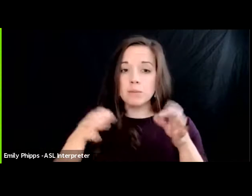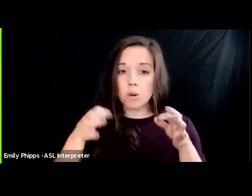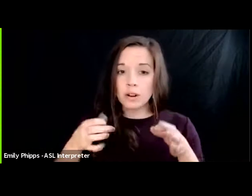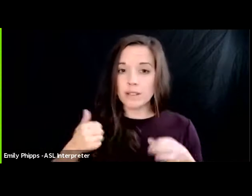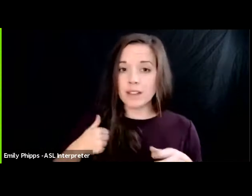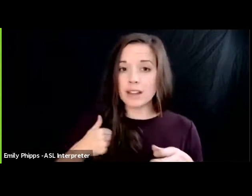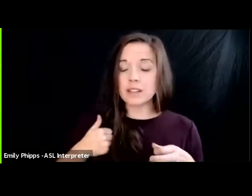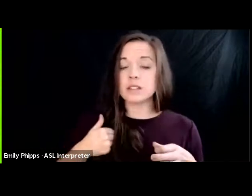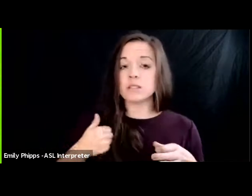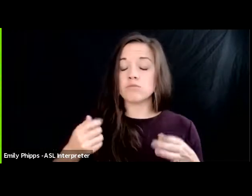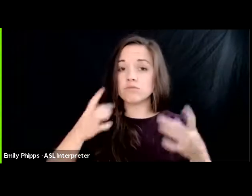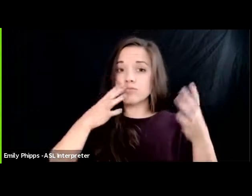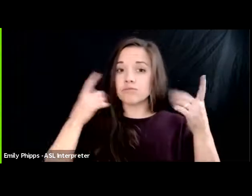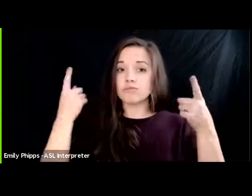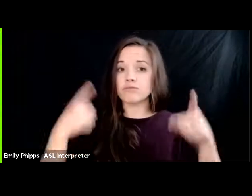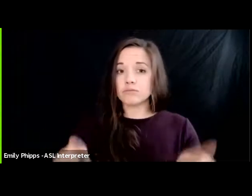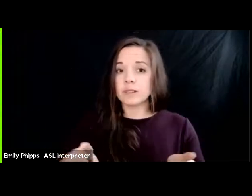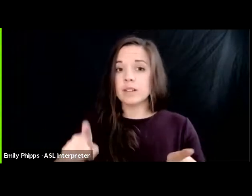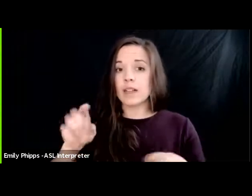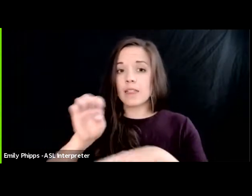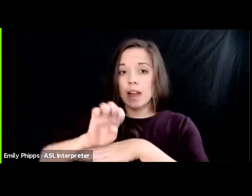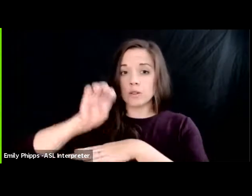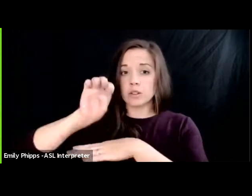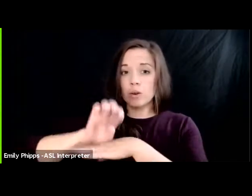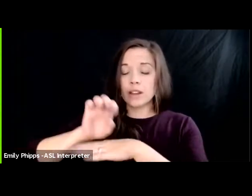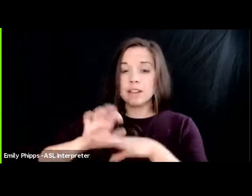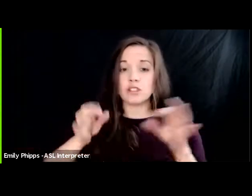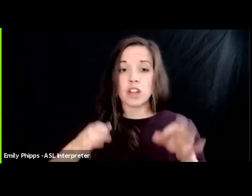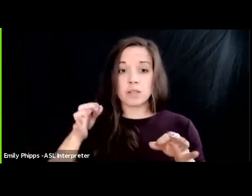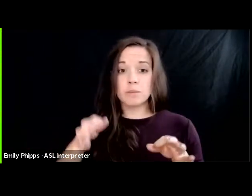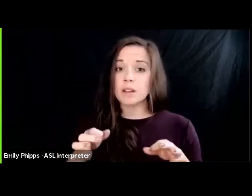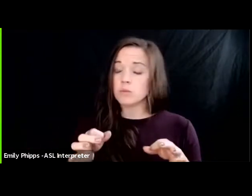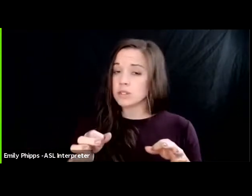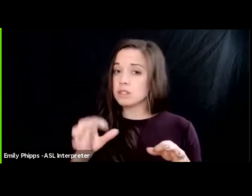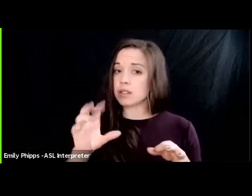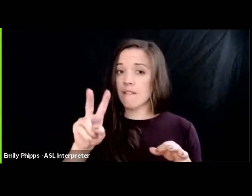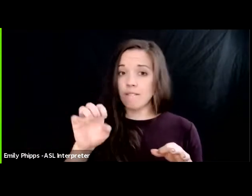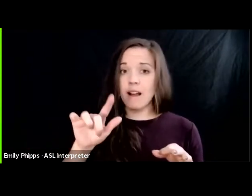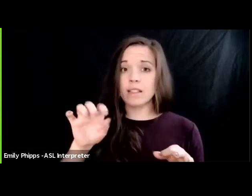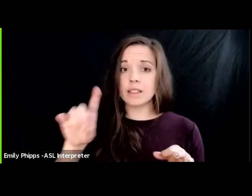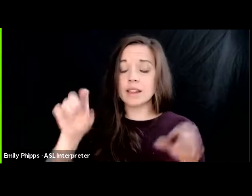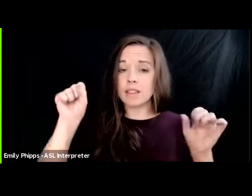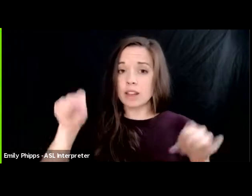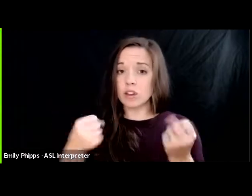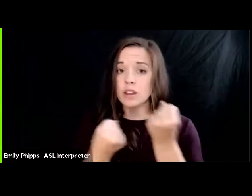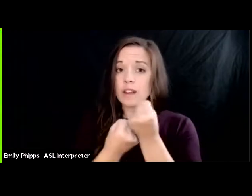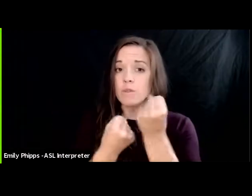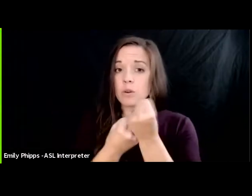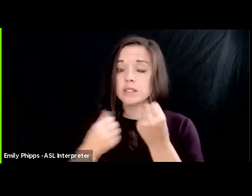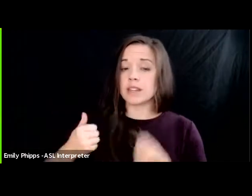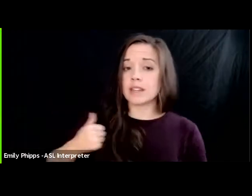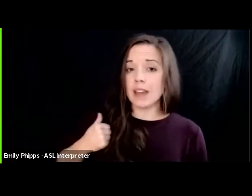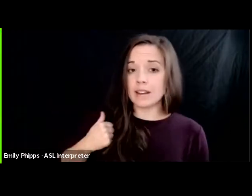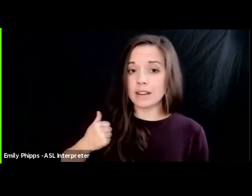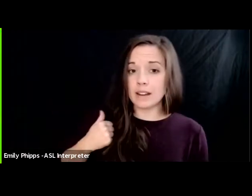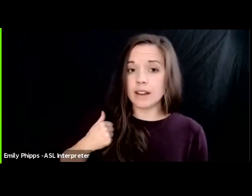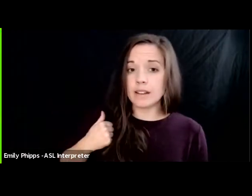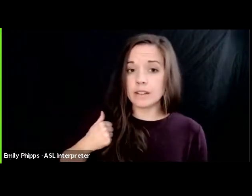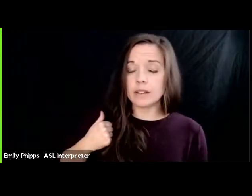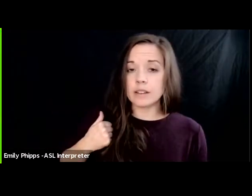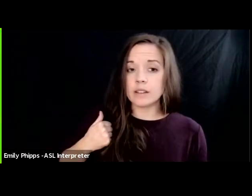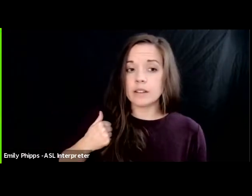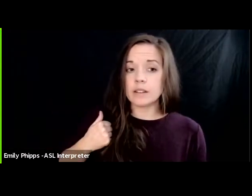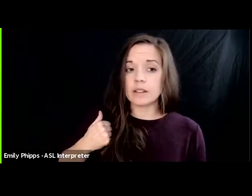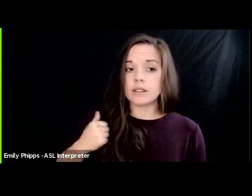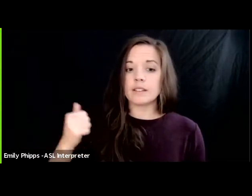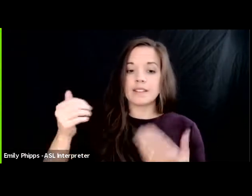unanimously that the ecuadorian judgment was valid and they could seek to enforce it in canada a whole separate